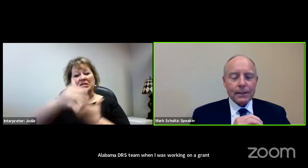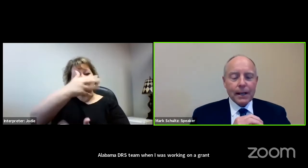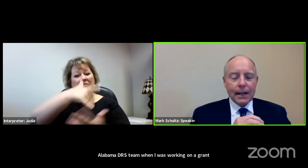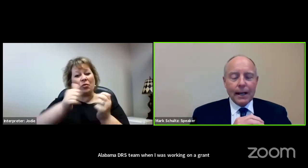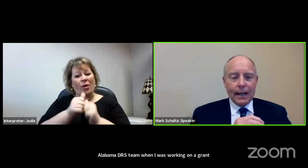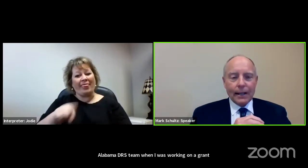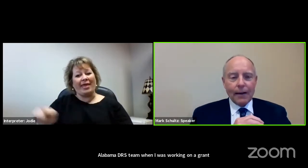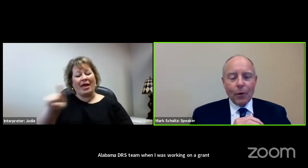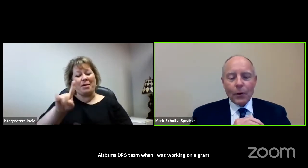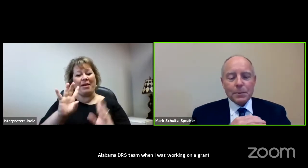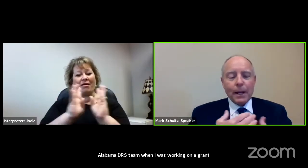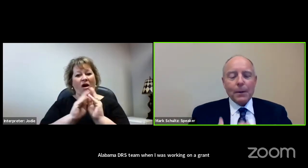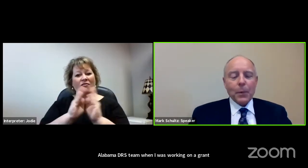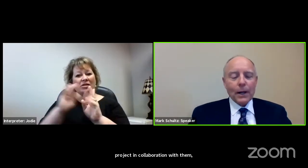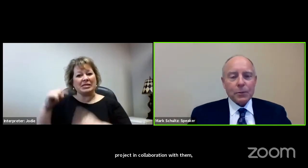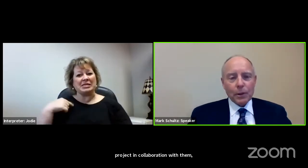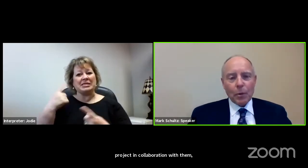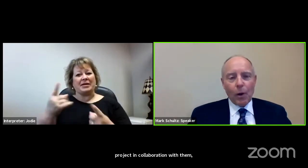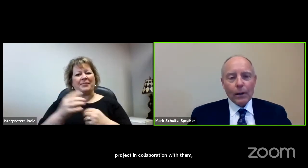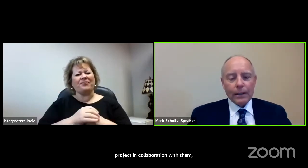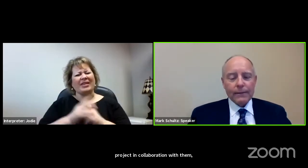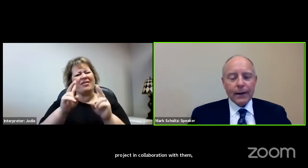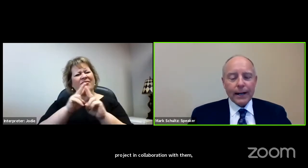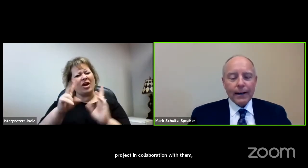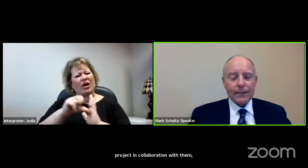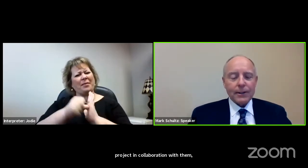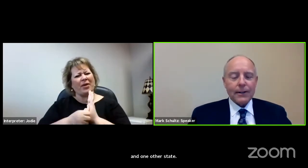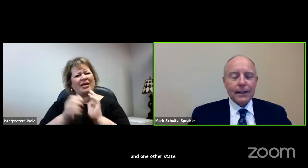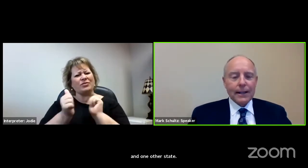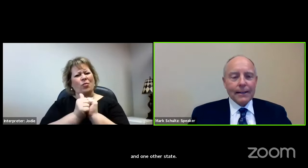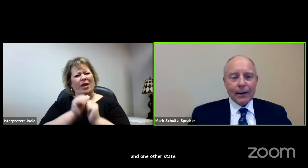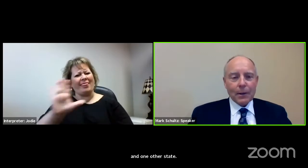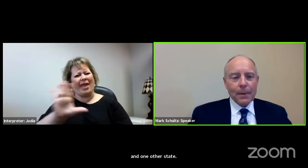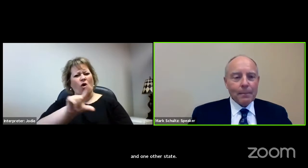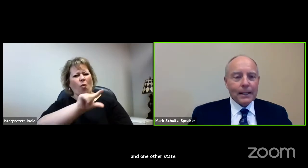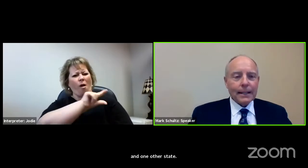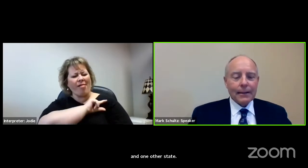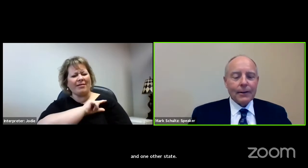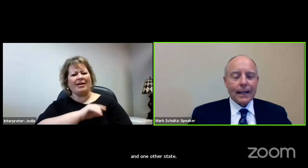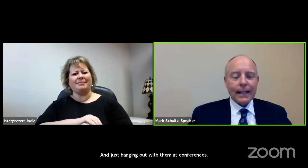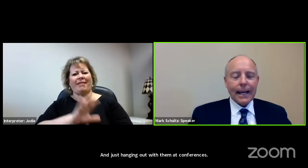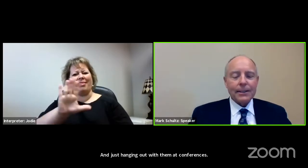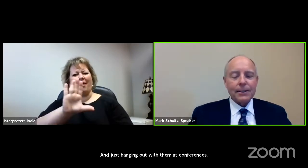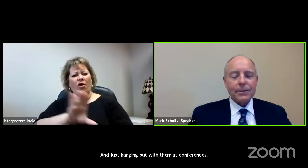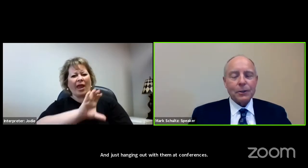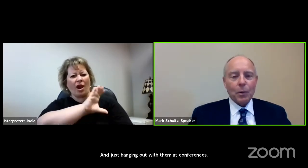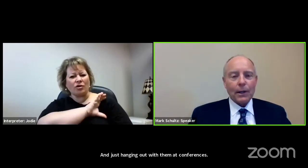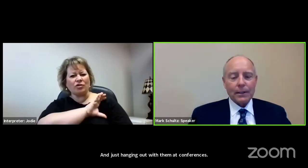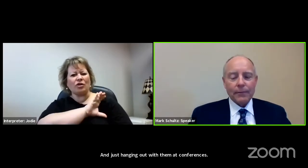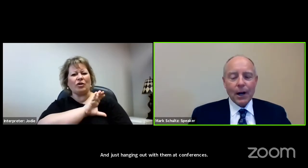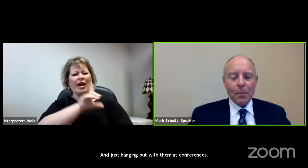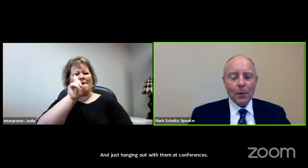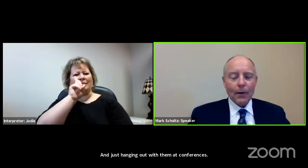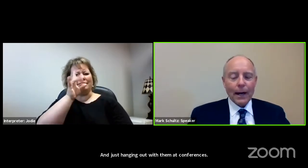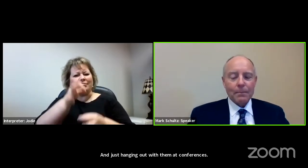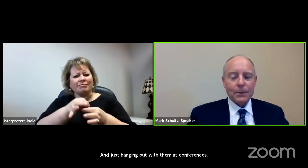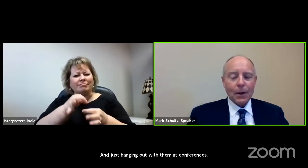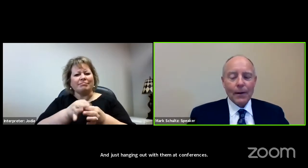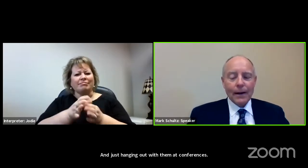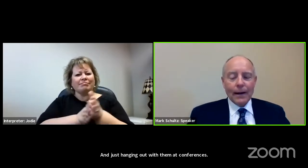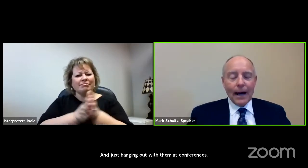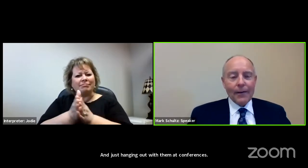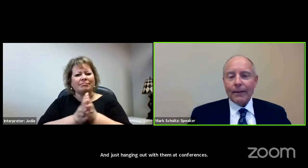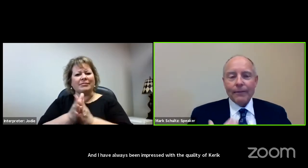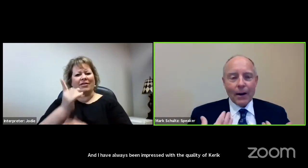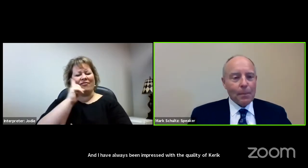conferences and I've always been impressed with the quality of their character their commitment and their dedication to the work of the VR program